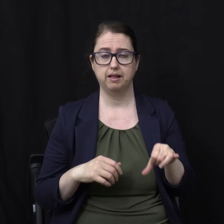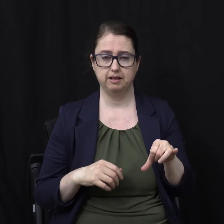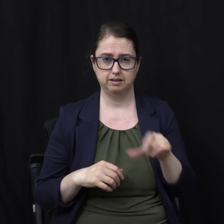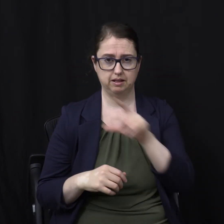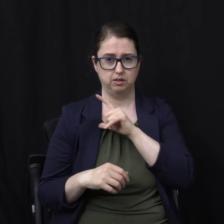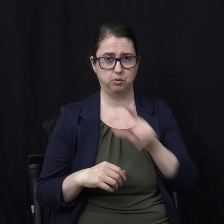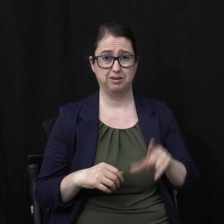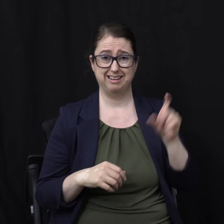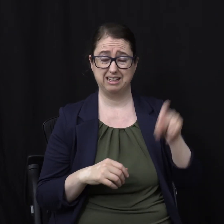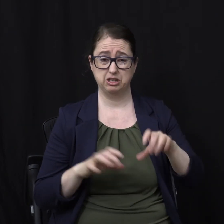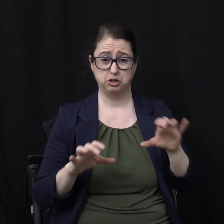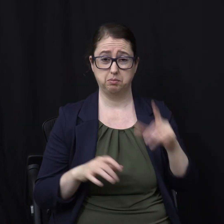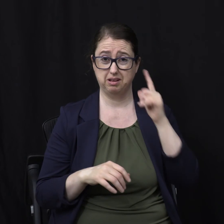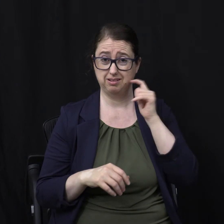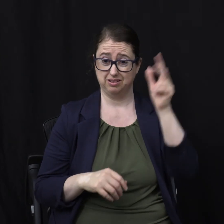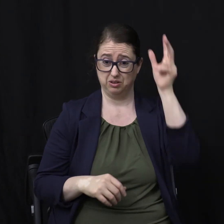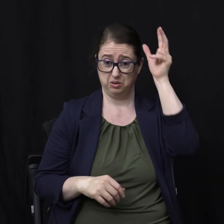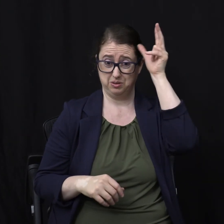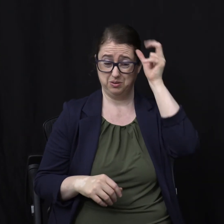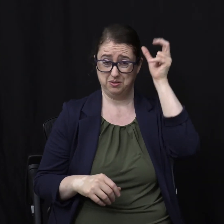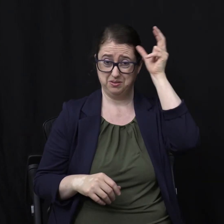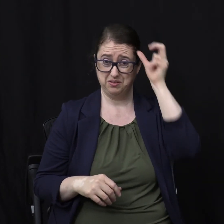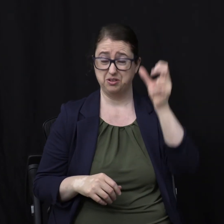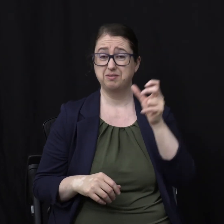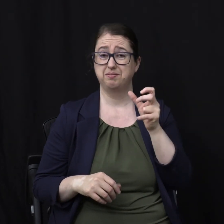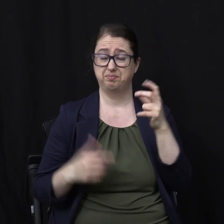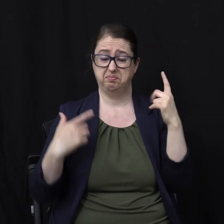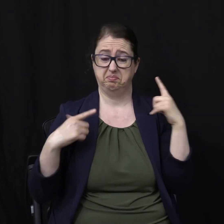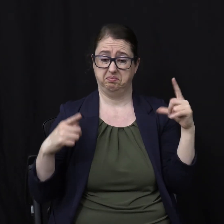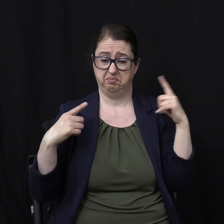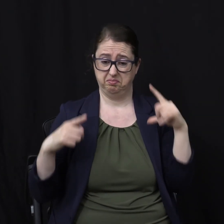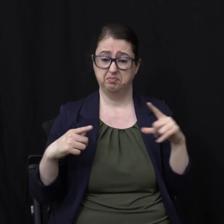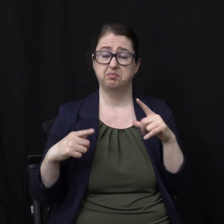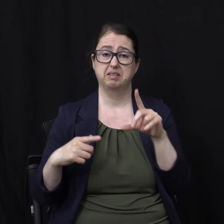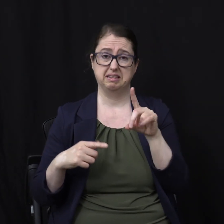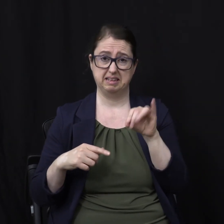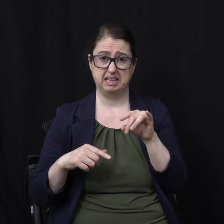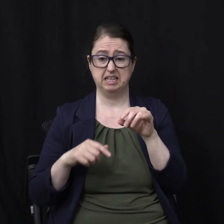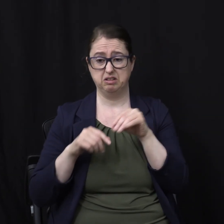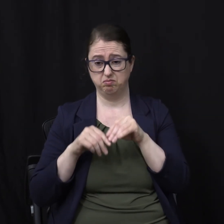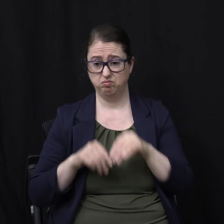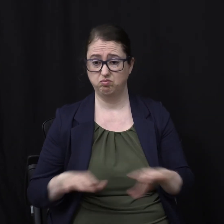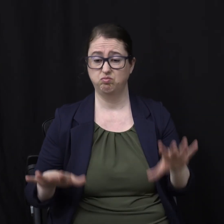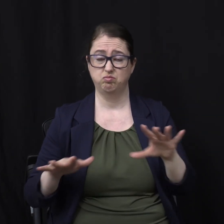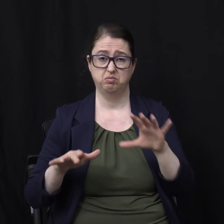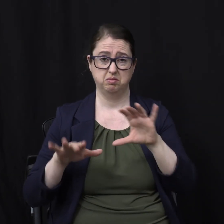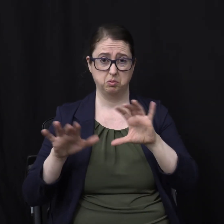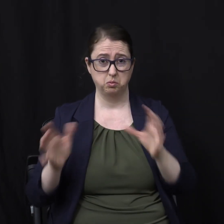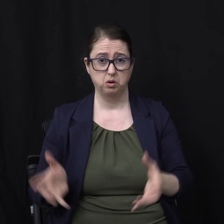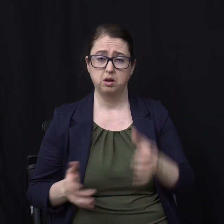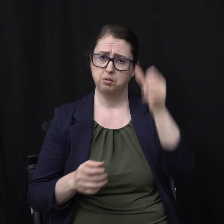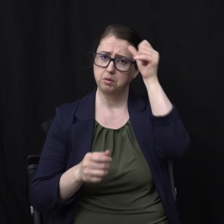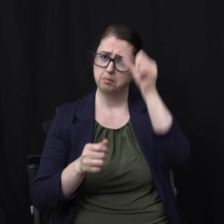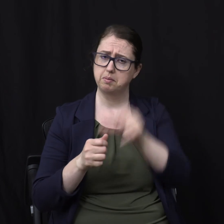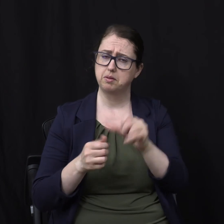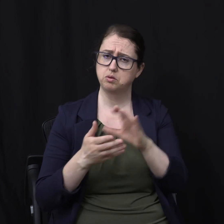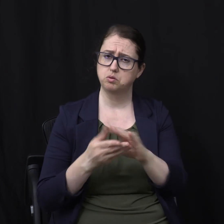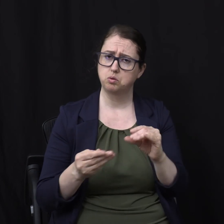Lord To have to do this Because of what Lucifer has brought Upon this world You remember the parable Of the rich man And